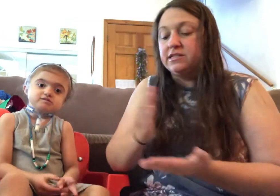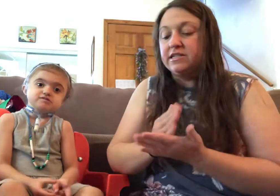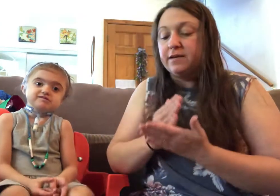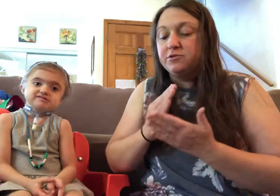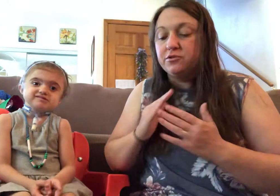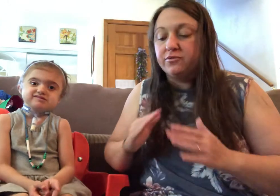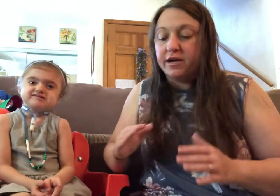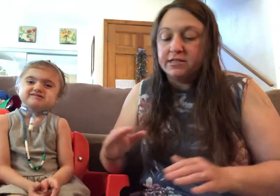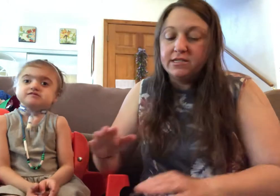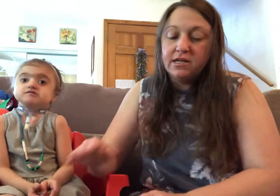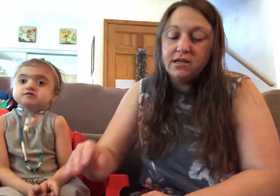stopped to rest.